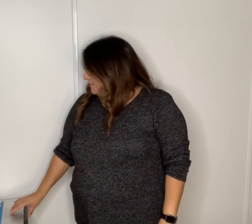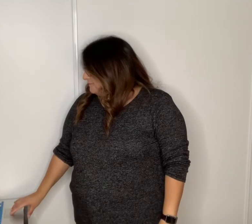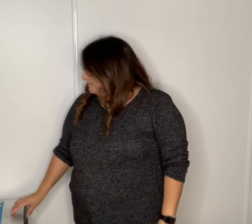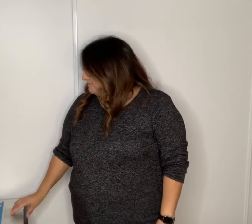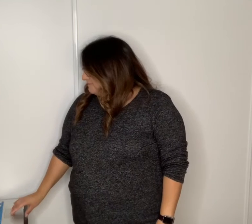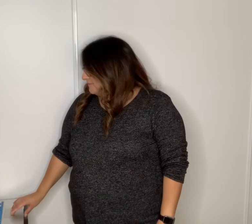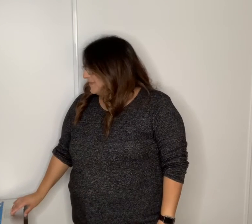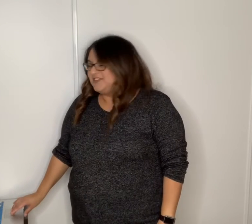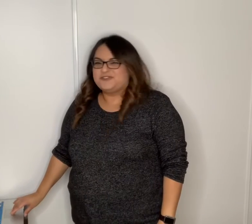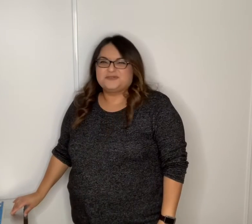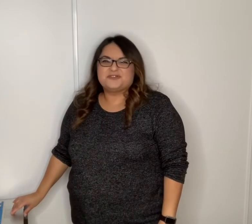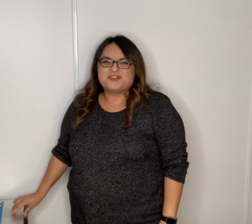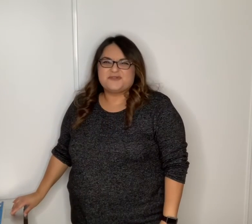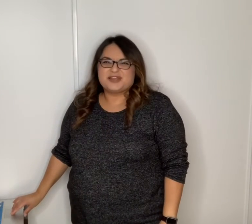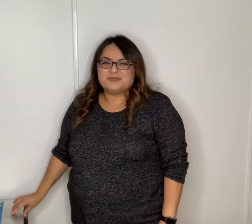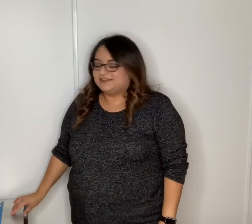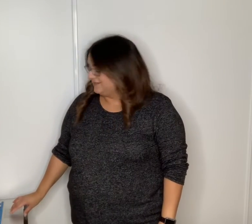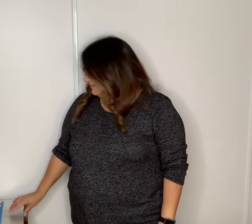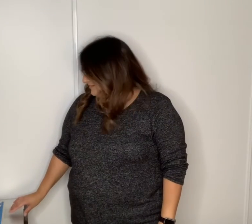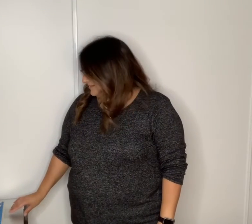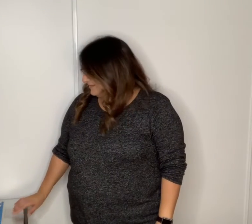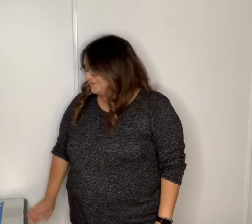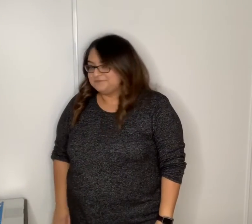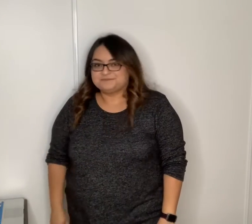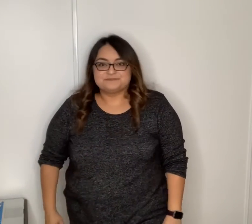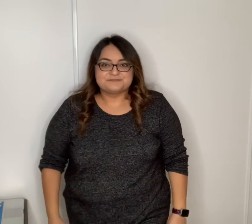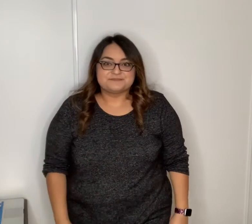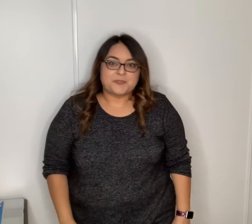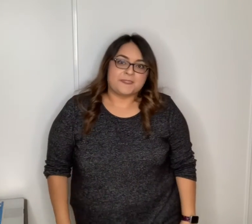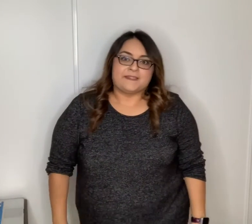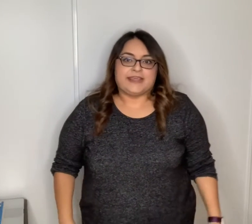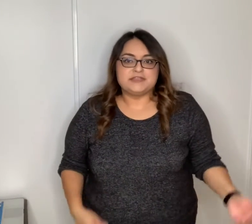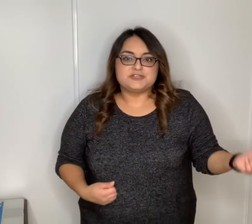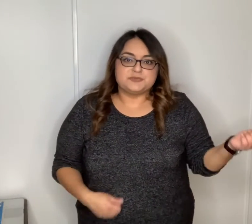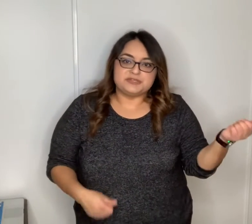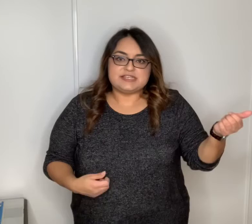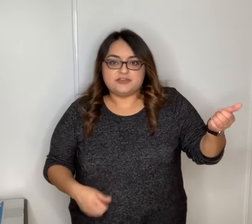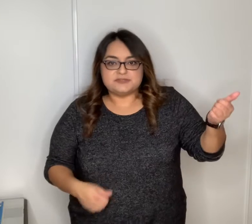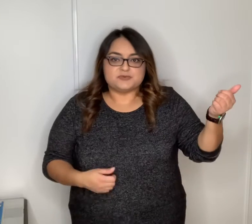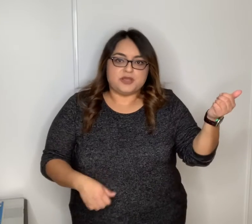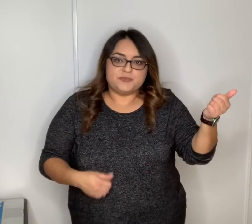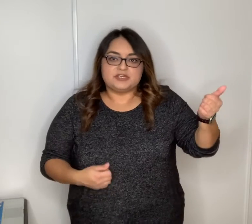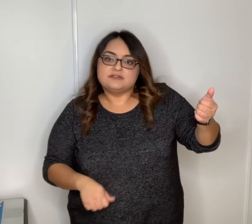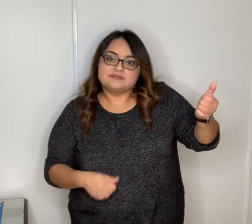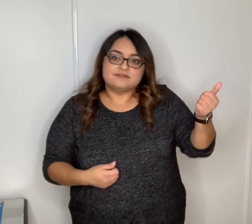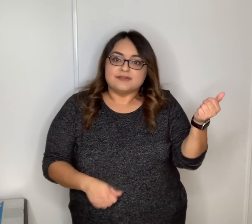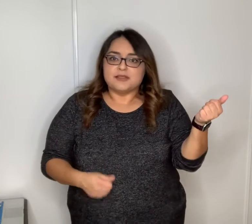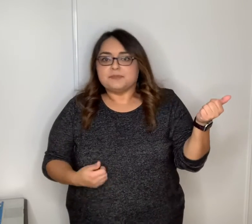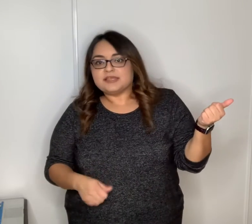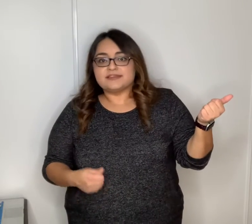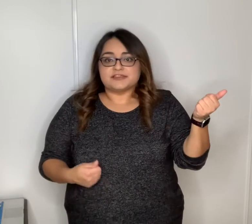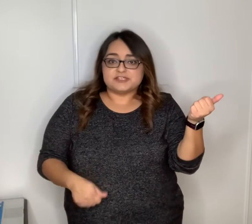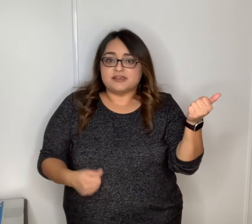you'll you'll know what i mean okay so you can pretend you're mr palmer playing the guitar